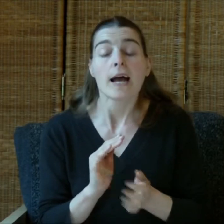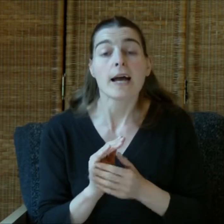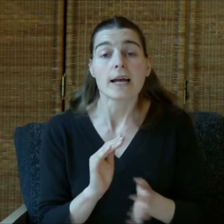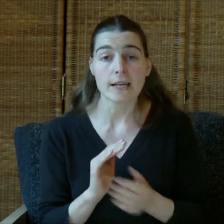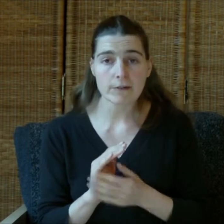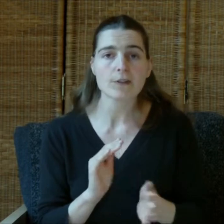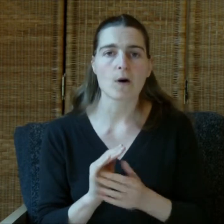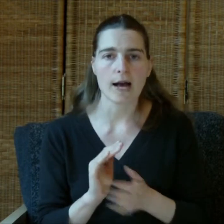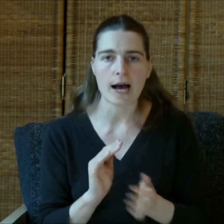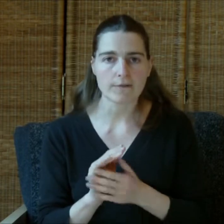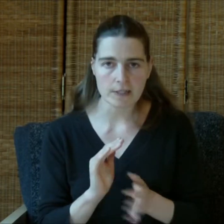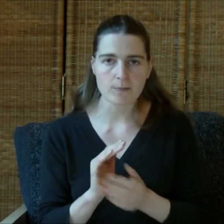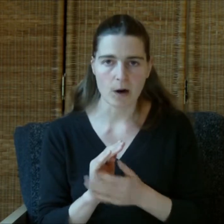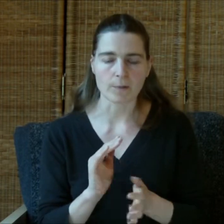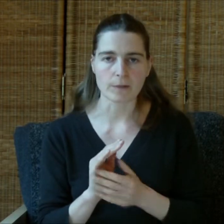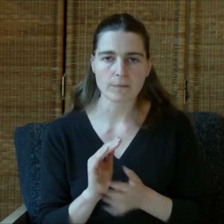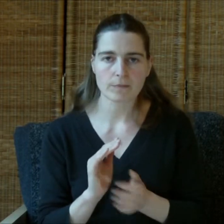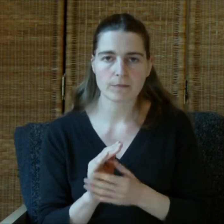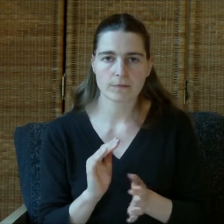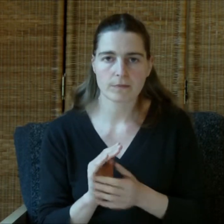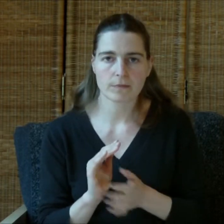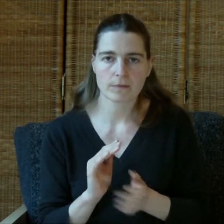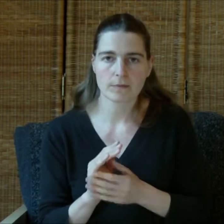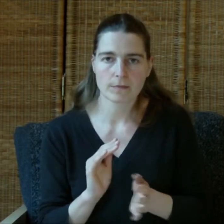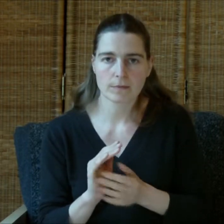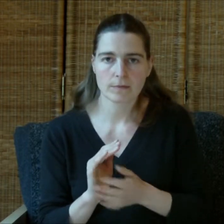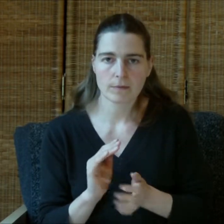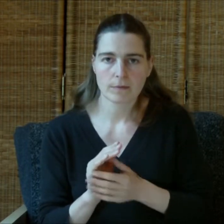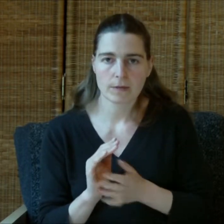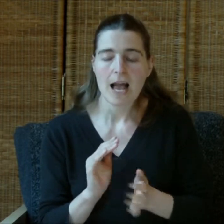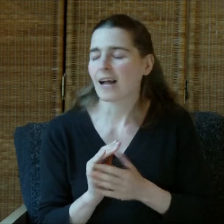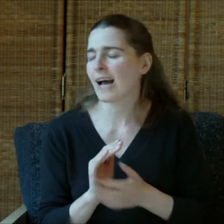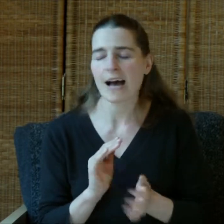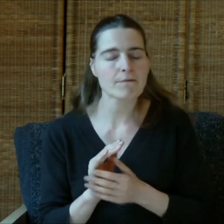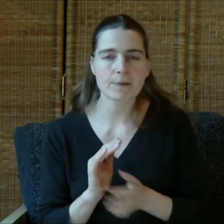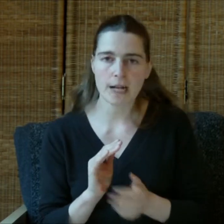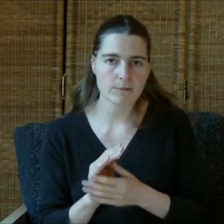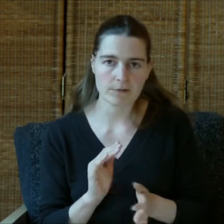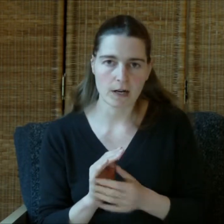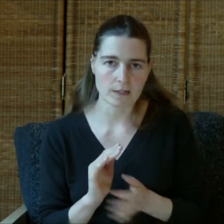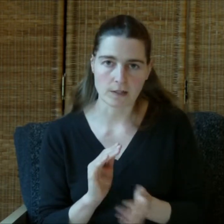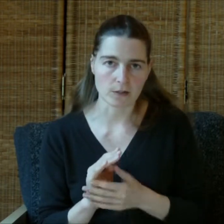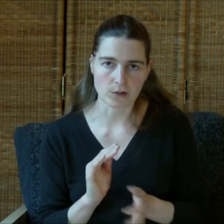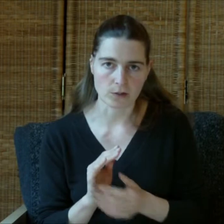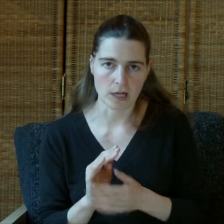Even though I have this problem and I haven't been able to find a solution yet,